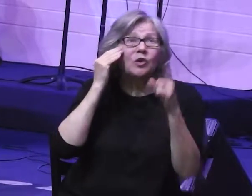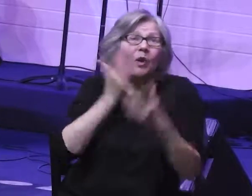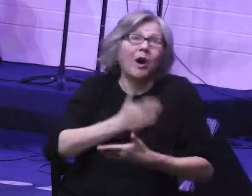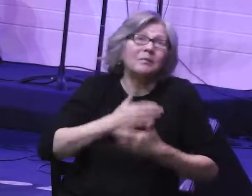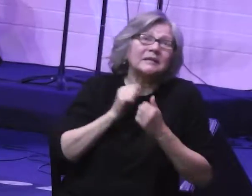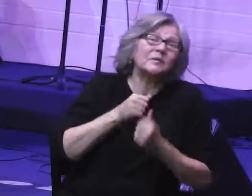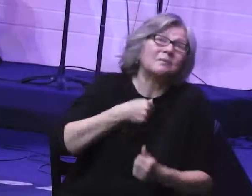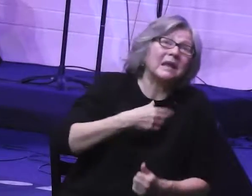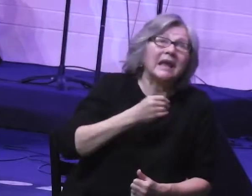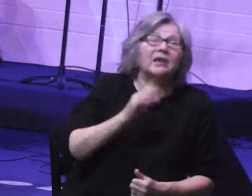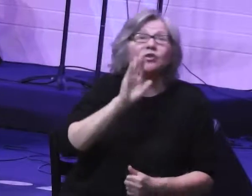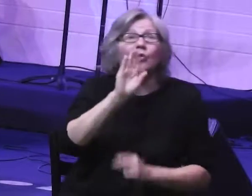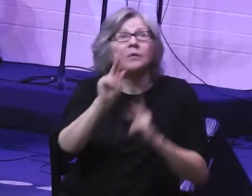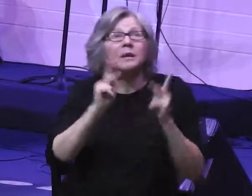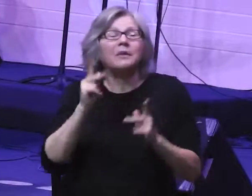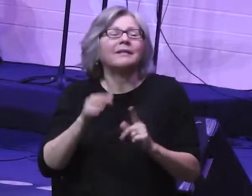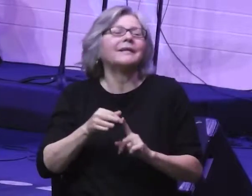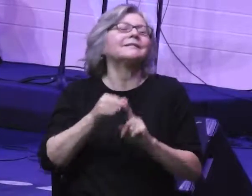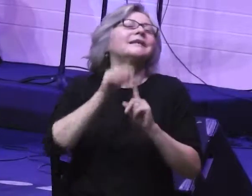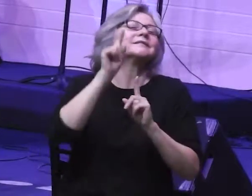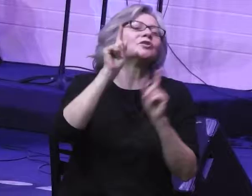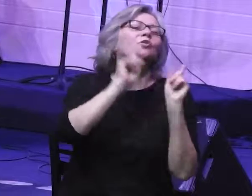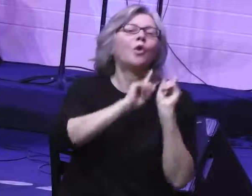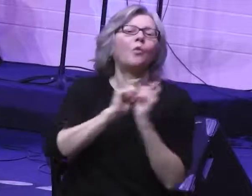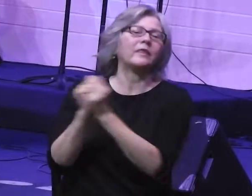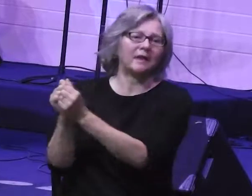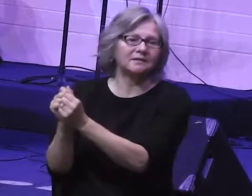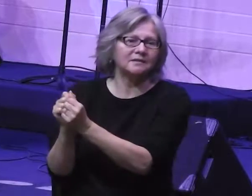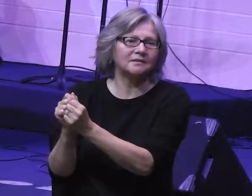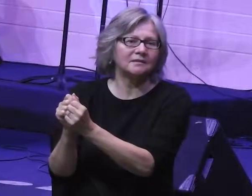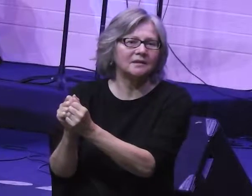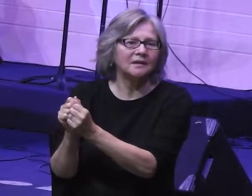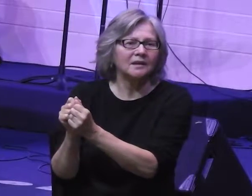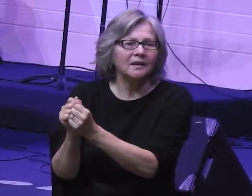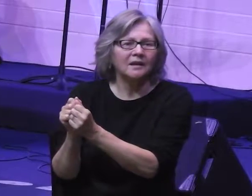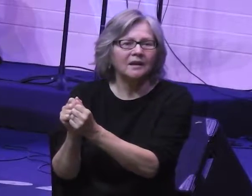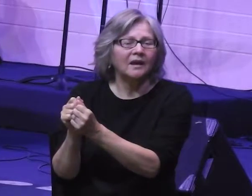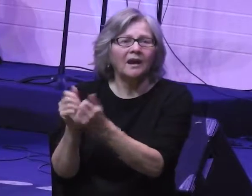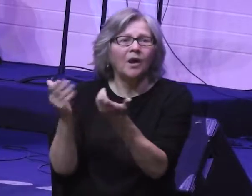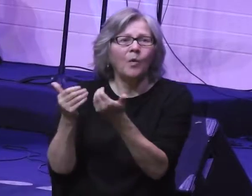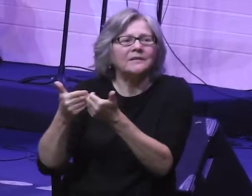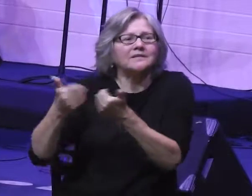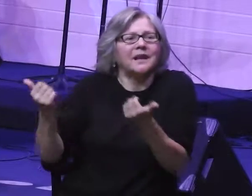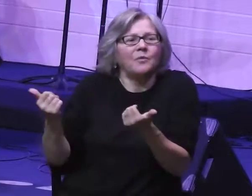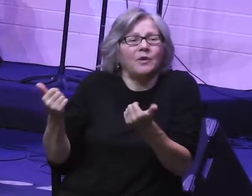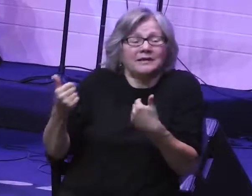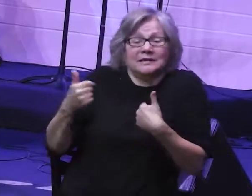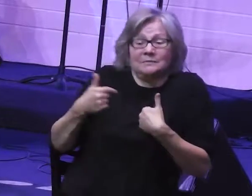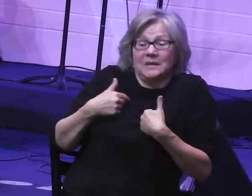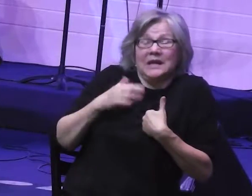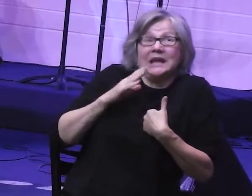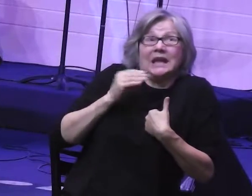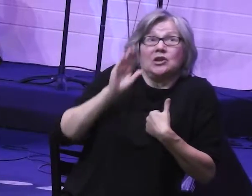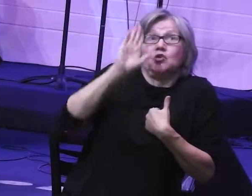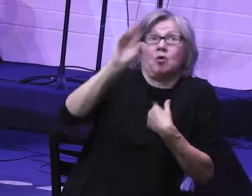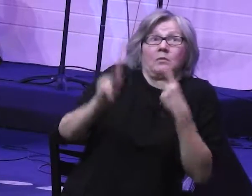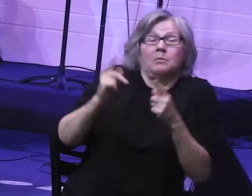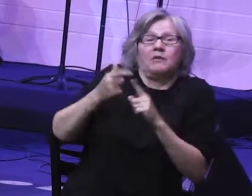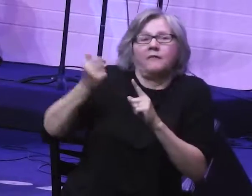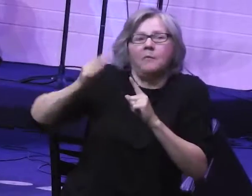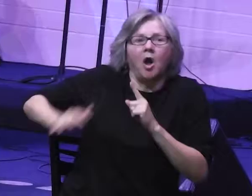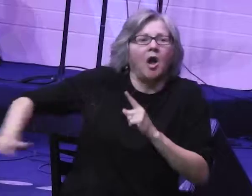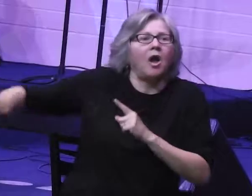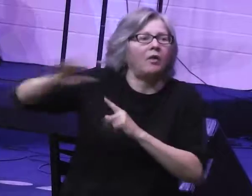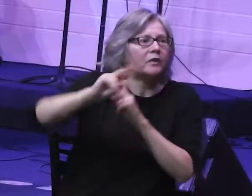you're pleased with me and your people unless you go with us? What else will distinguish me and your people from all the other